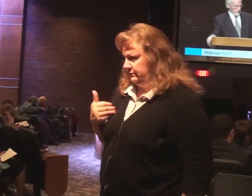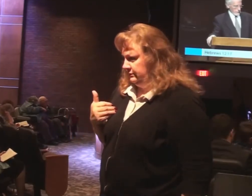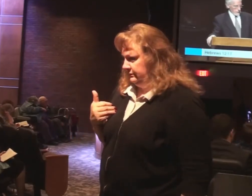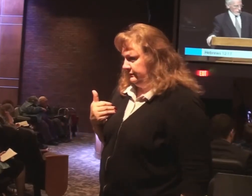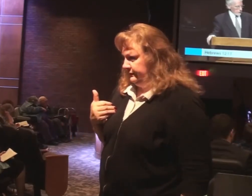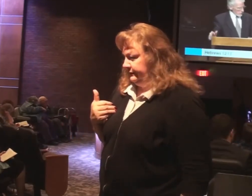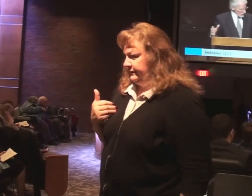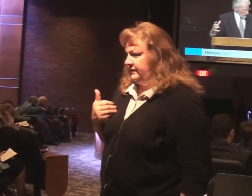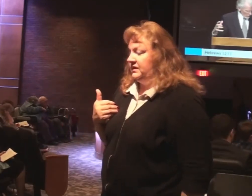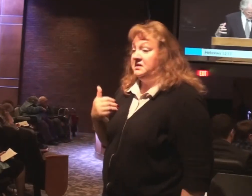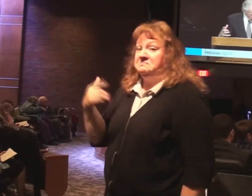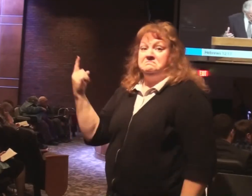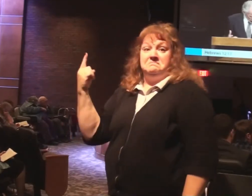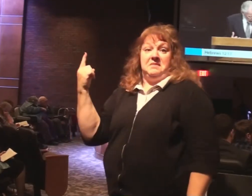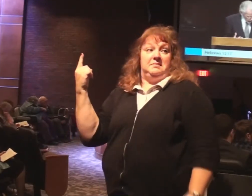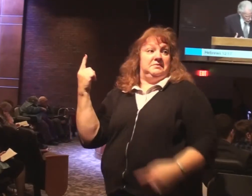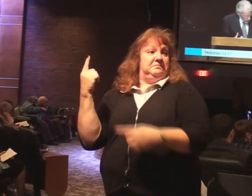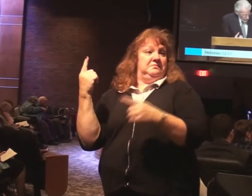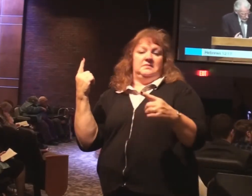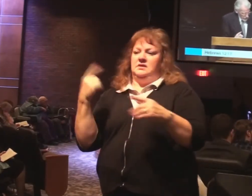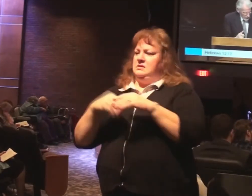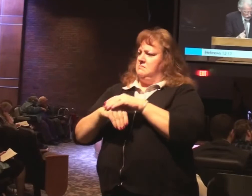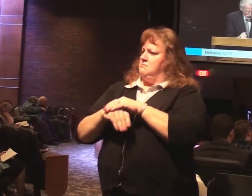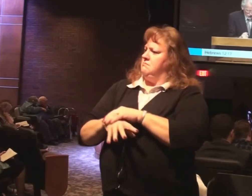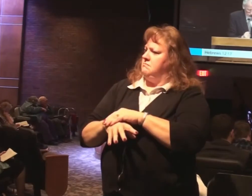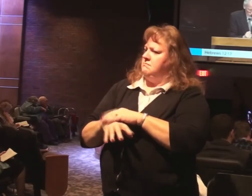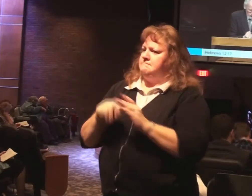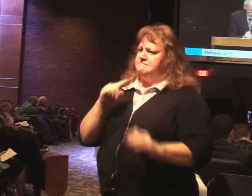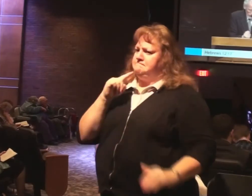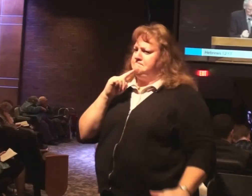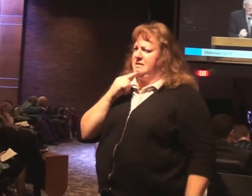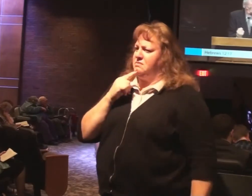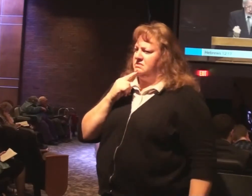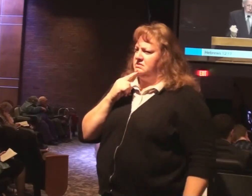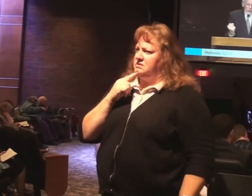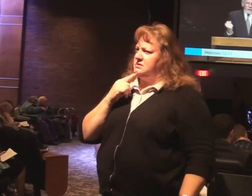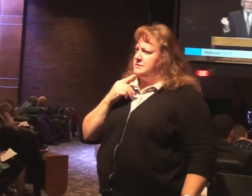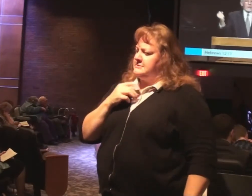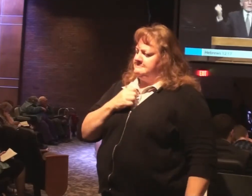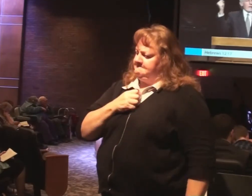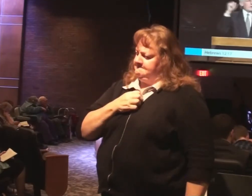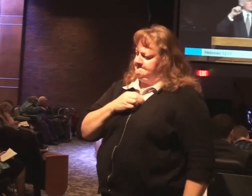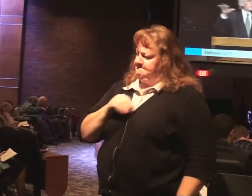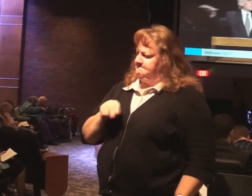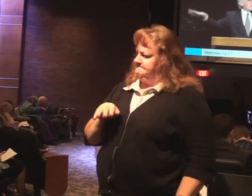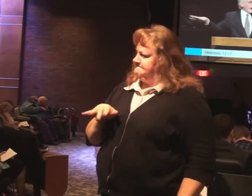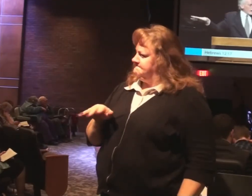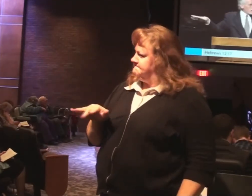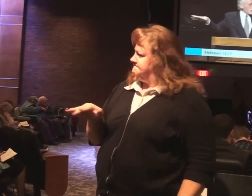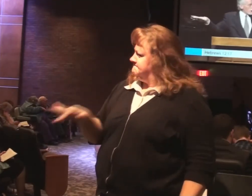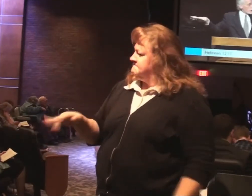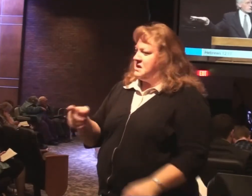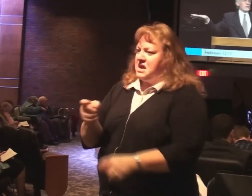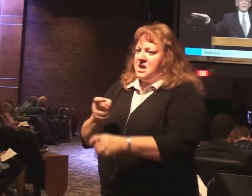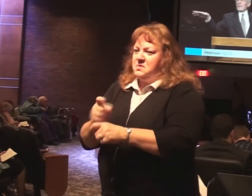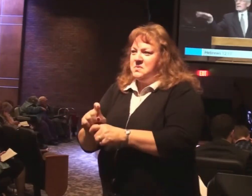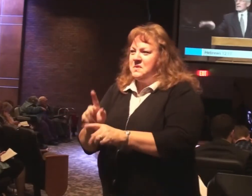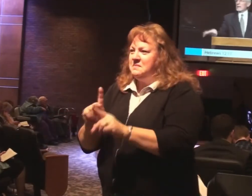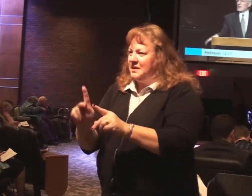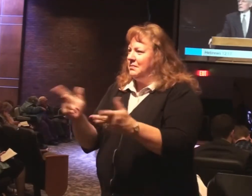There could be some among you that have a root of bitterness that have allowed to get old in that congregation. Will defile others in the congregation.